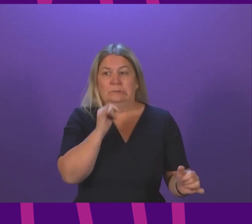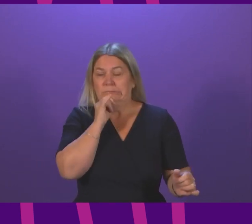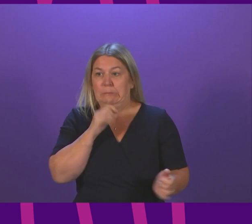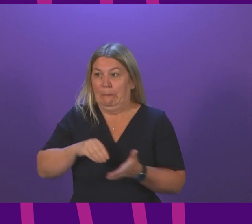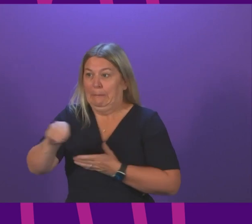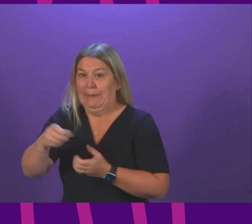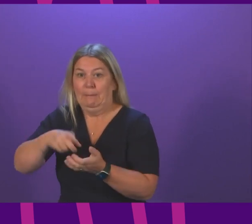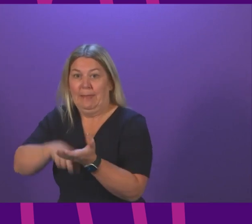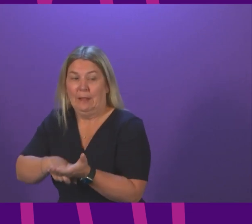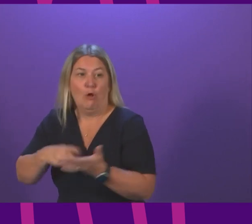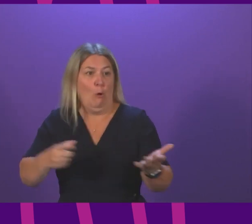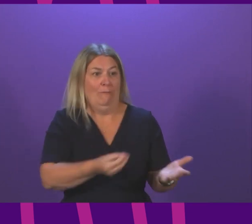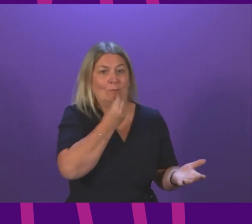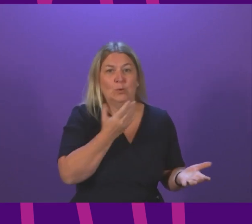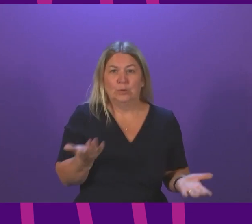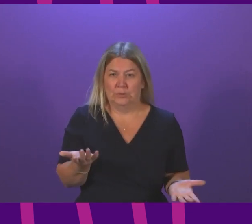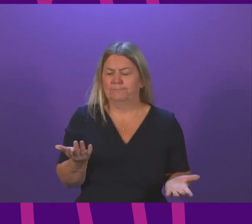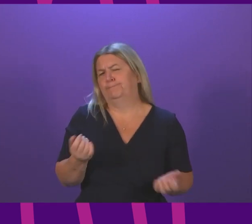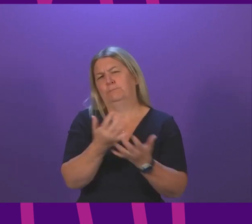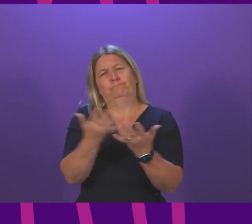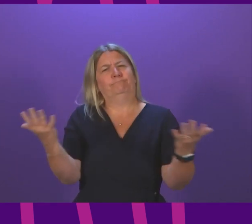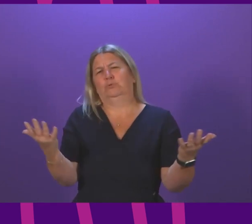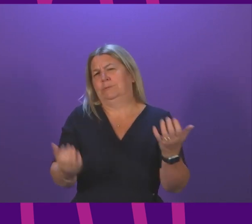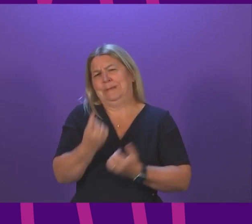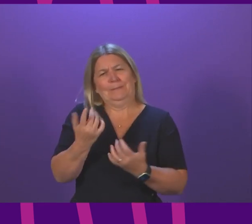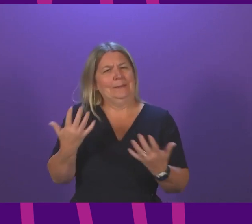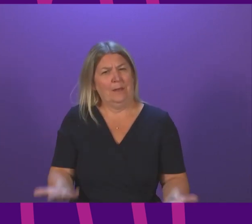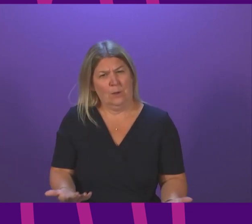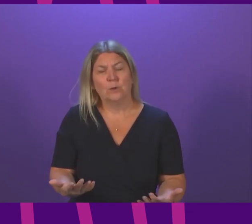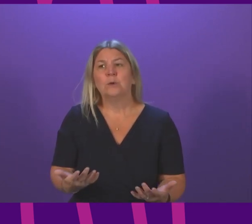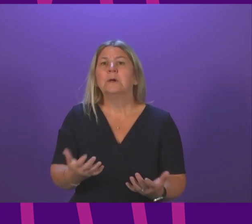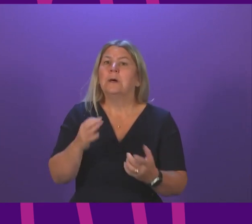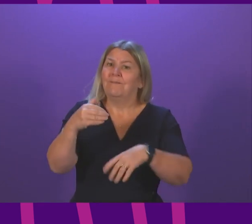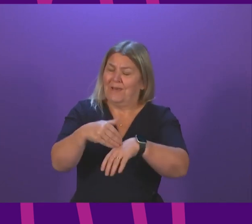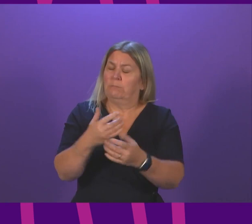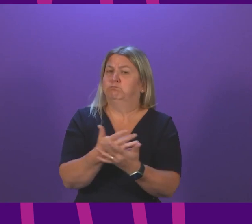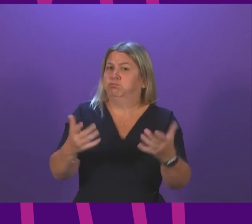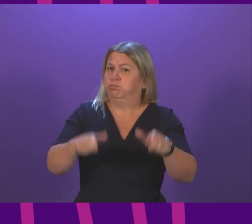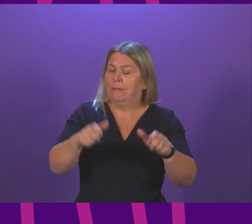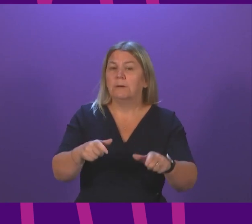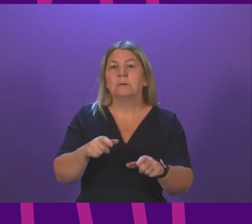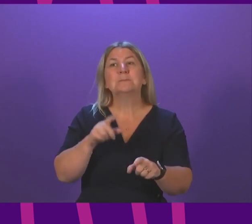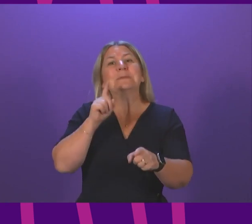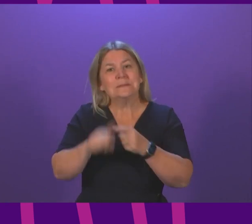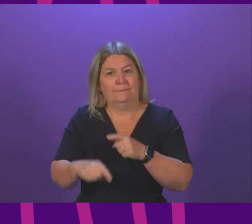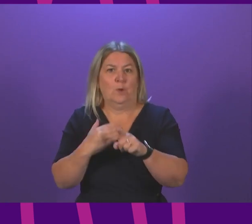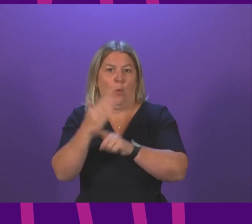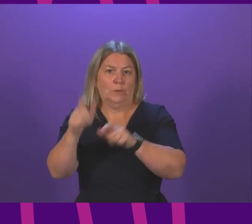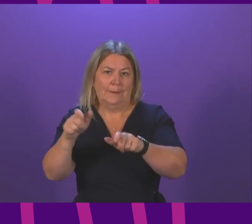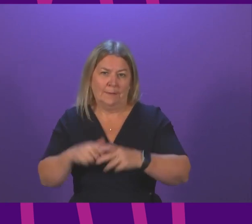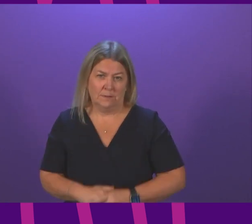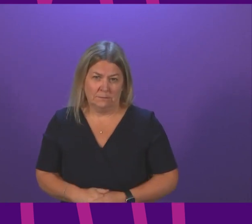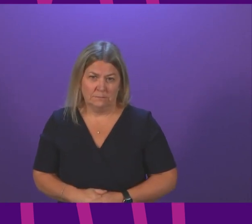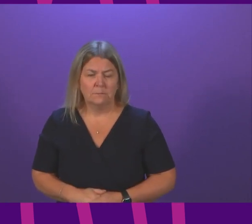choice facing too many people in our country, particularly our elderly. Can the first minister tell the chamber right now